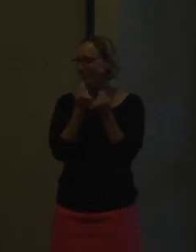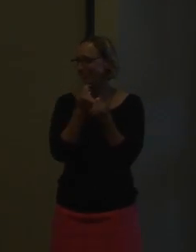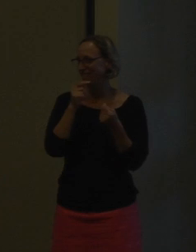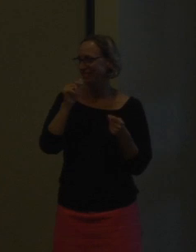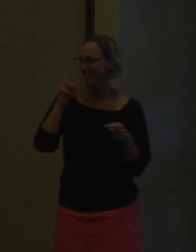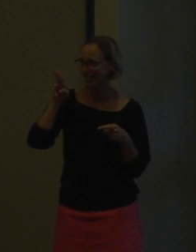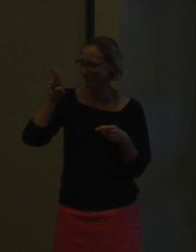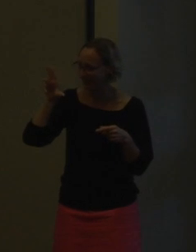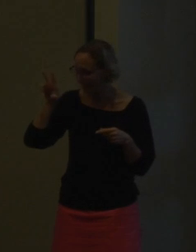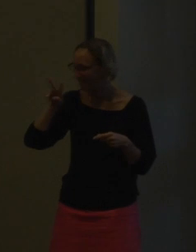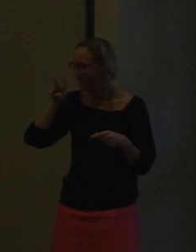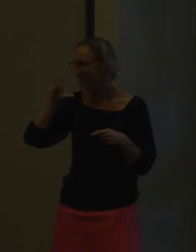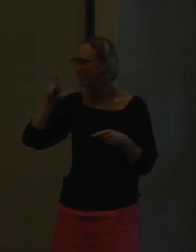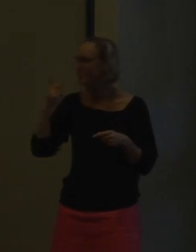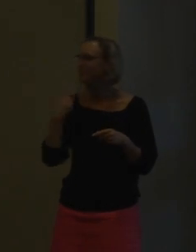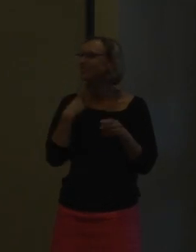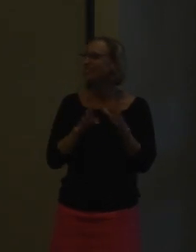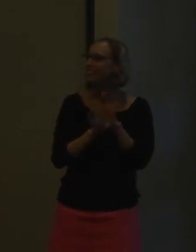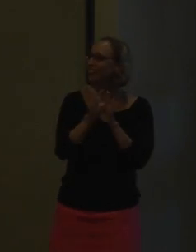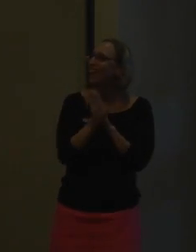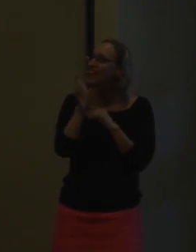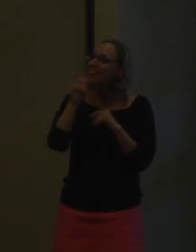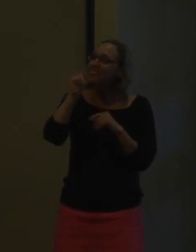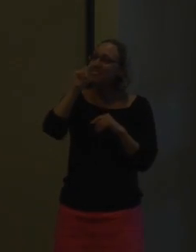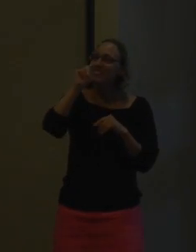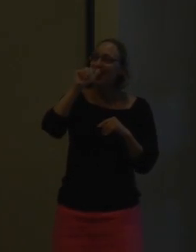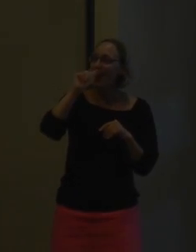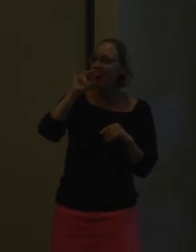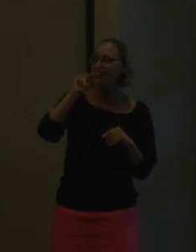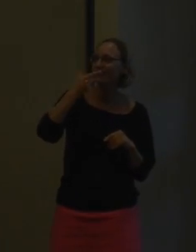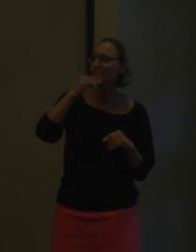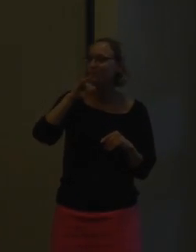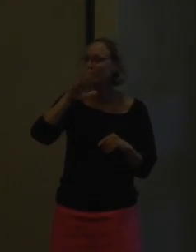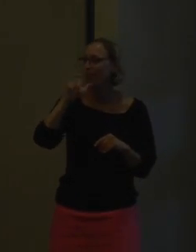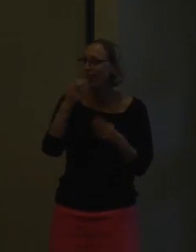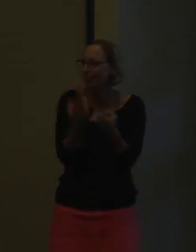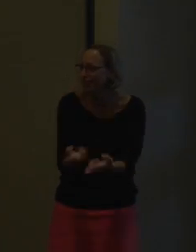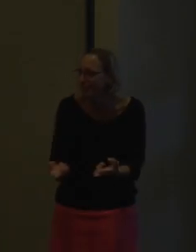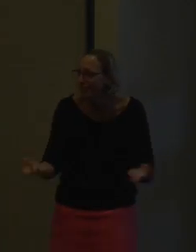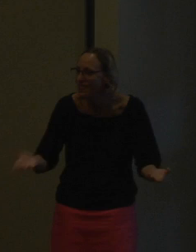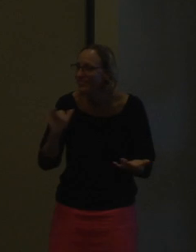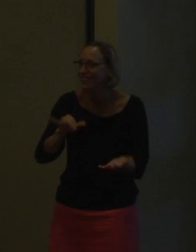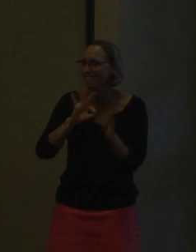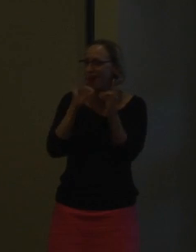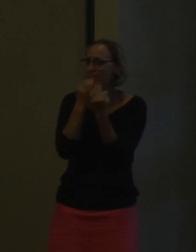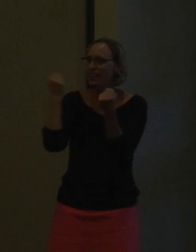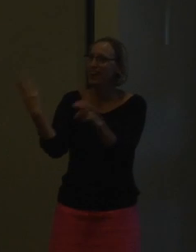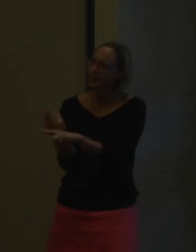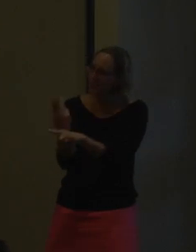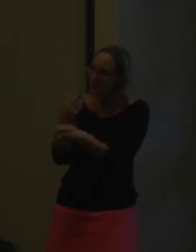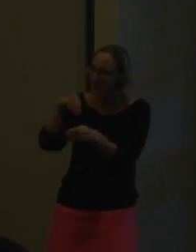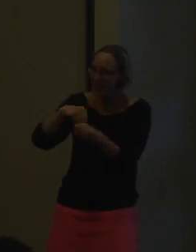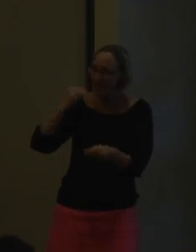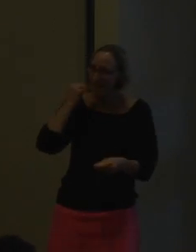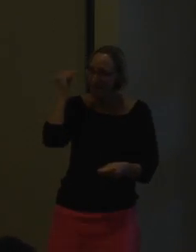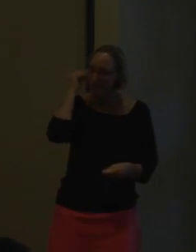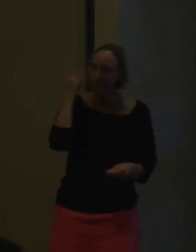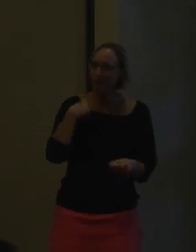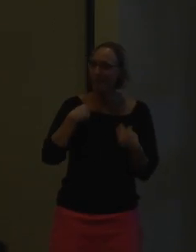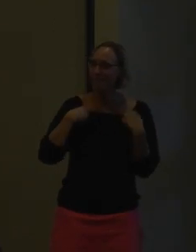I also have a great team that we developed. We've developed tangible resources that families are